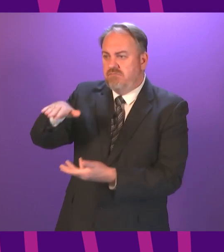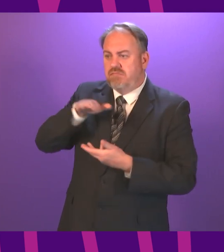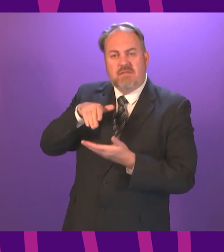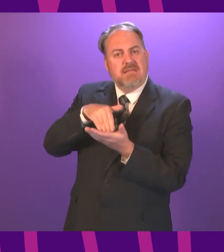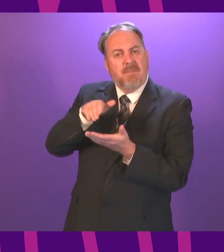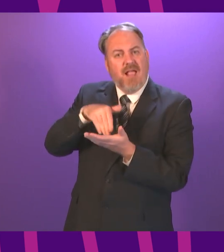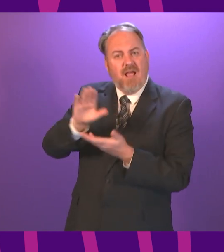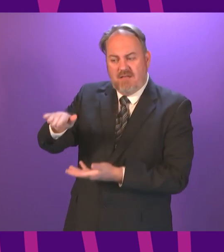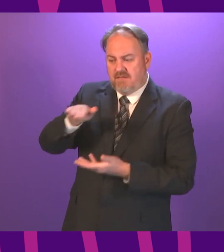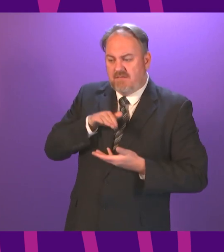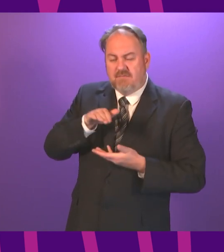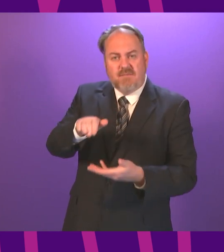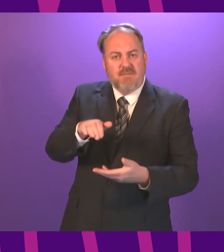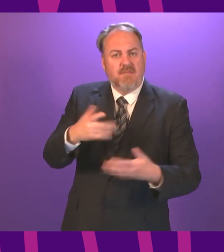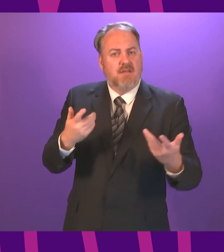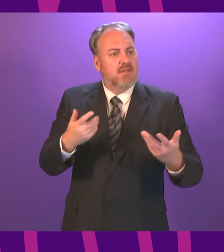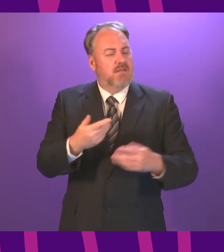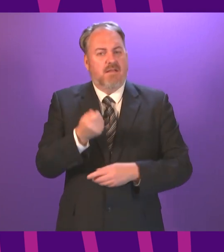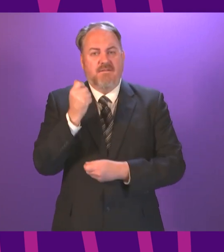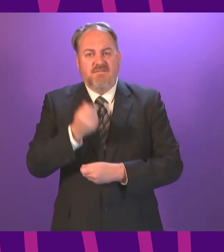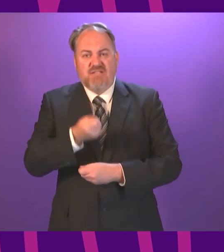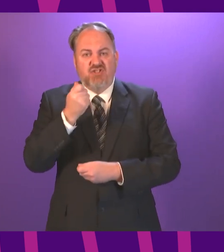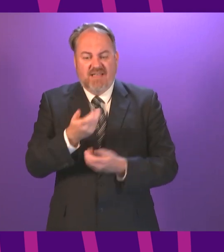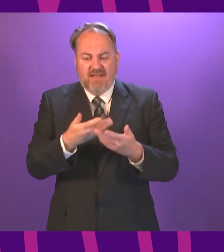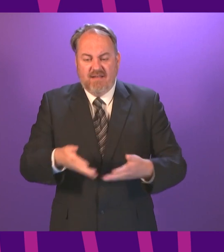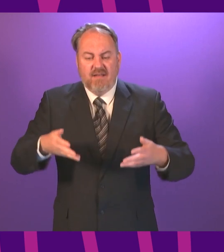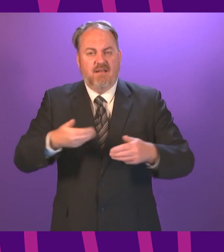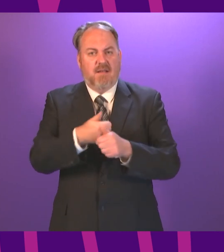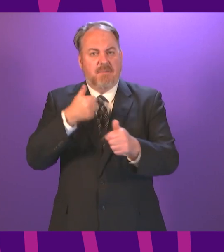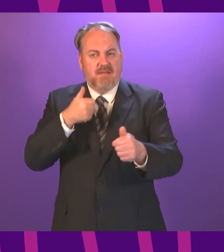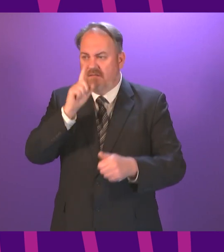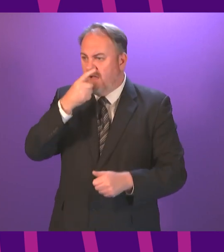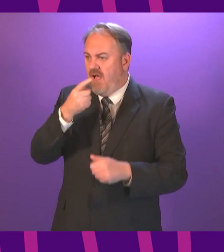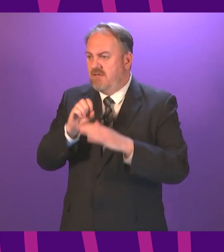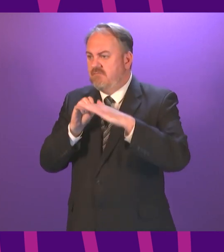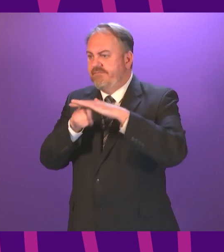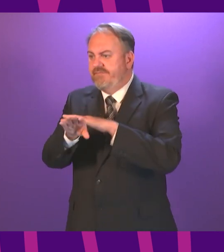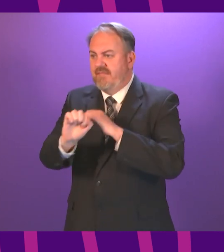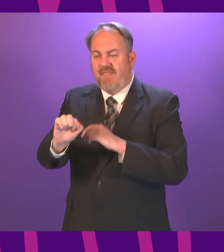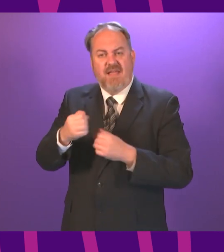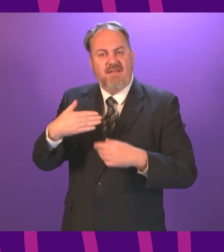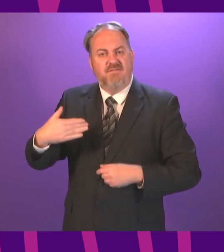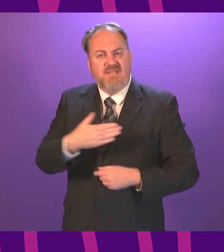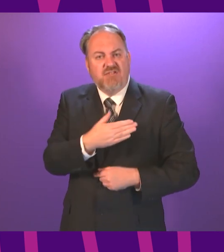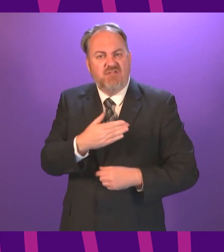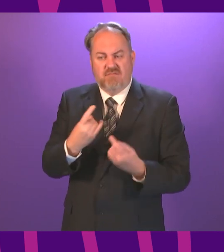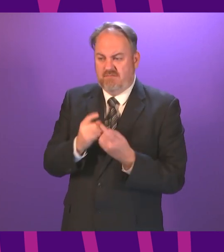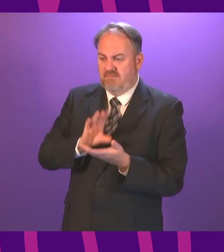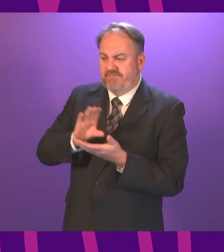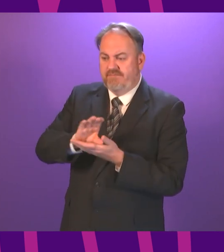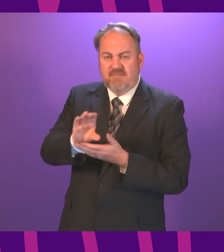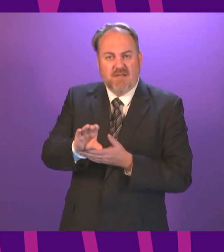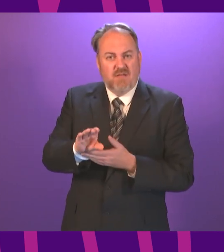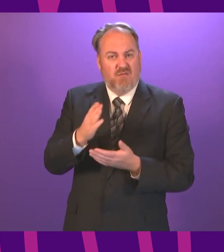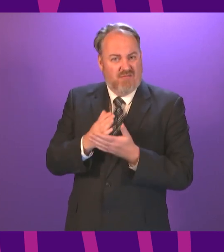or export shellfish, and tourist businesses struggling to cope with the news that all bookings are suspended for a fortnight. MV Lough